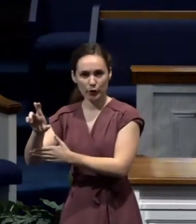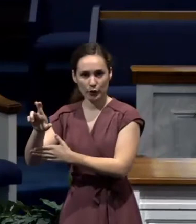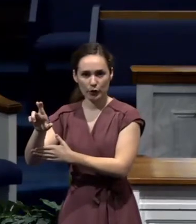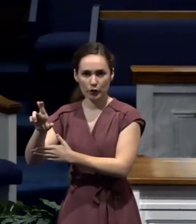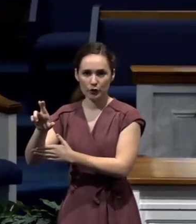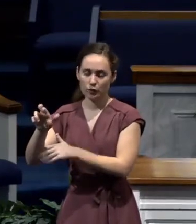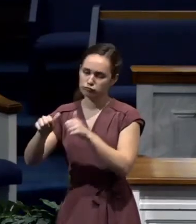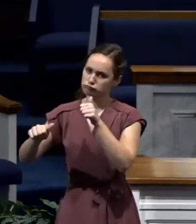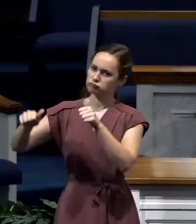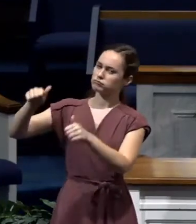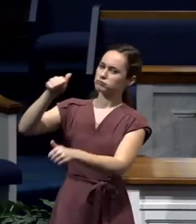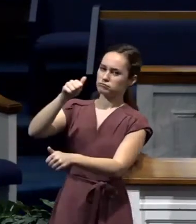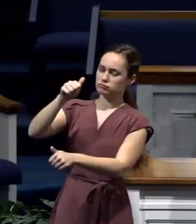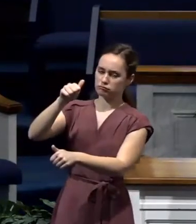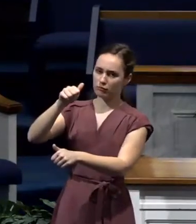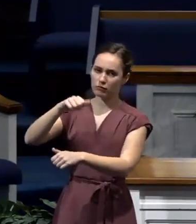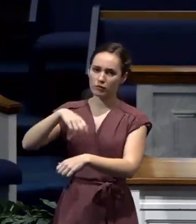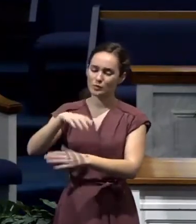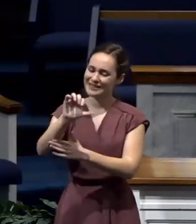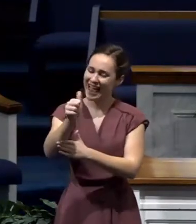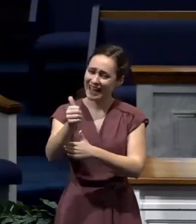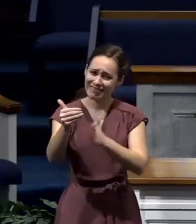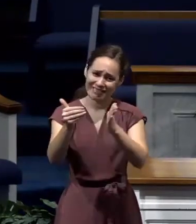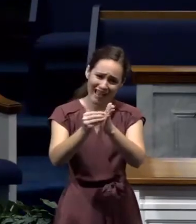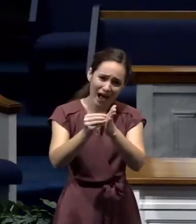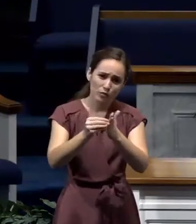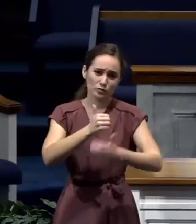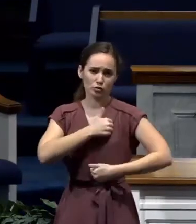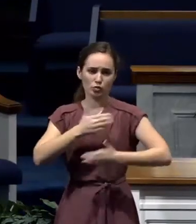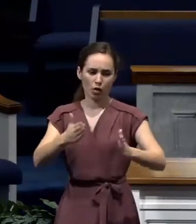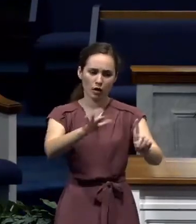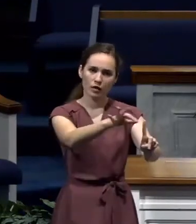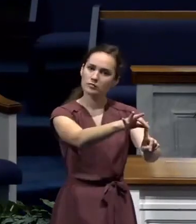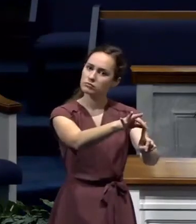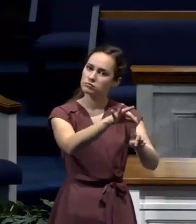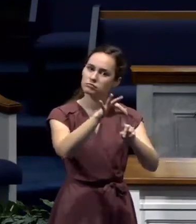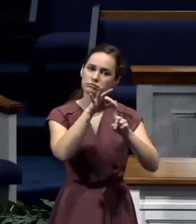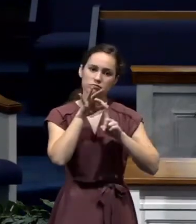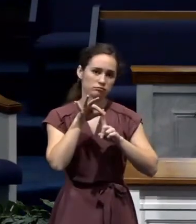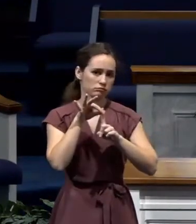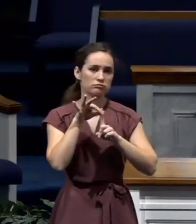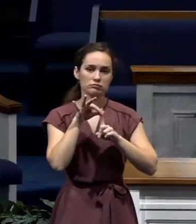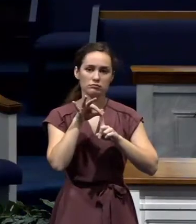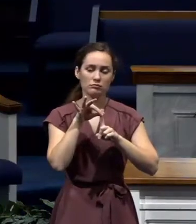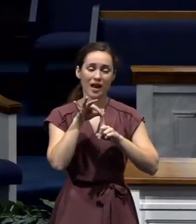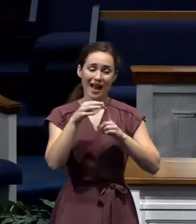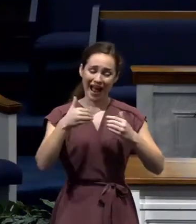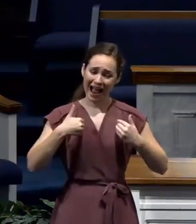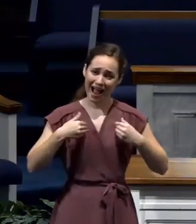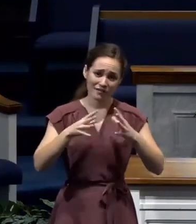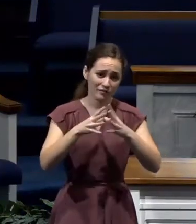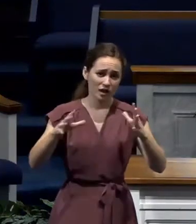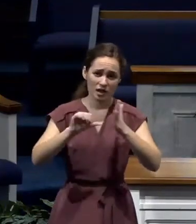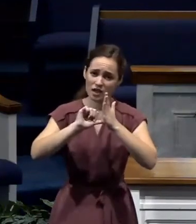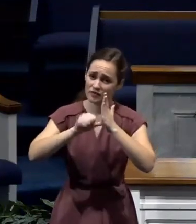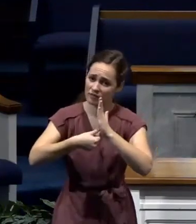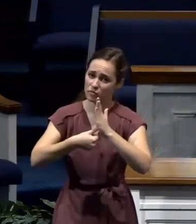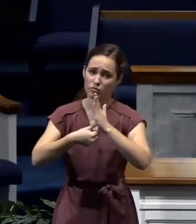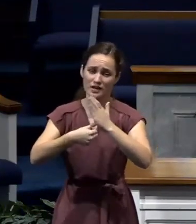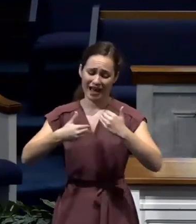would be about 10,000 handpicked soldiers. And these were very, very influential, very powerful men.